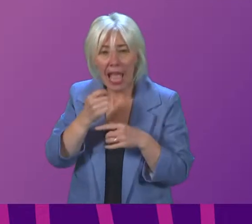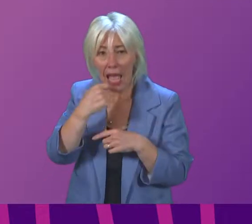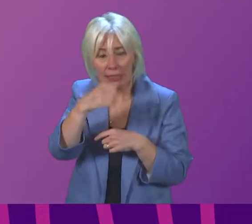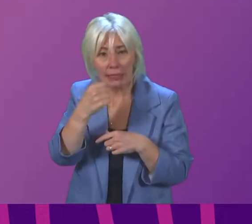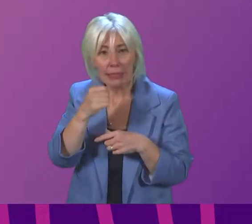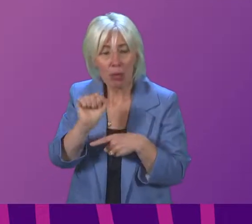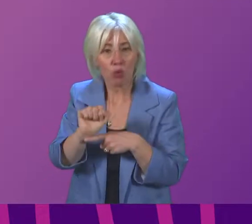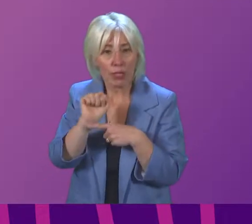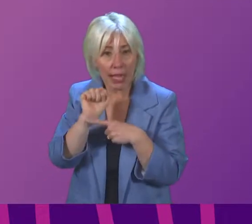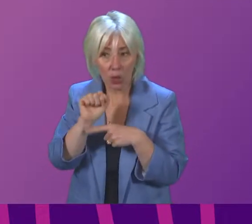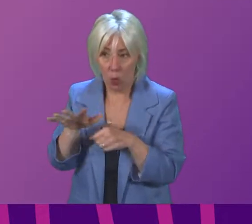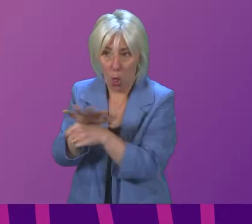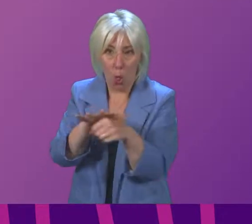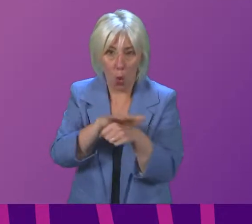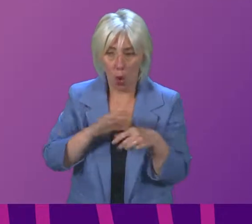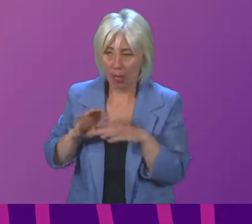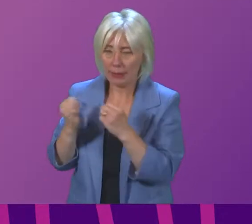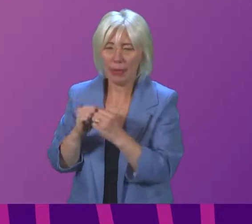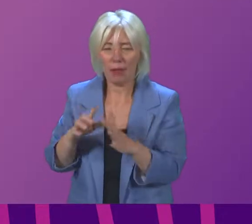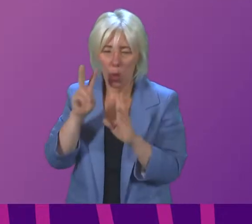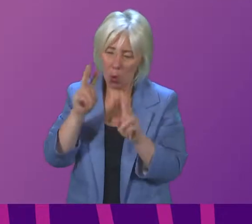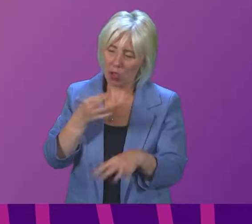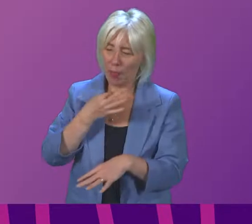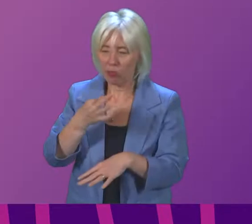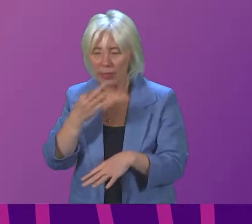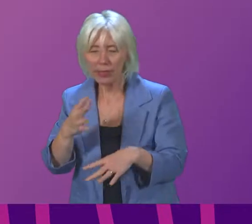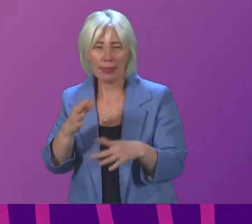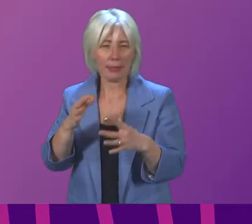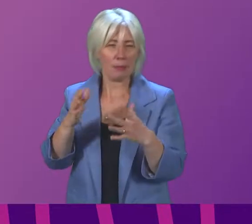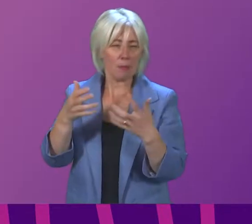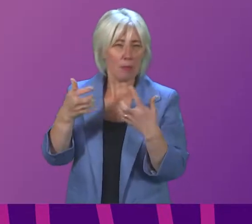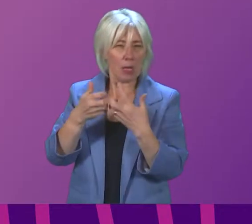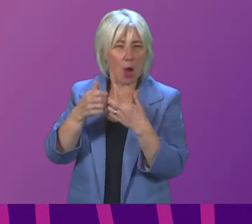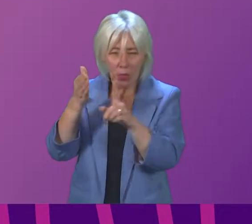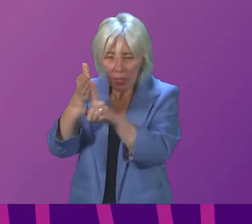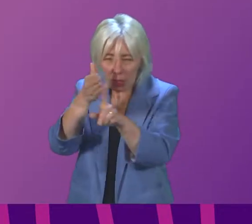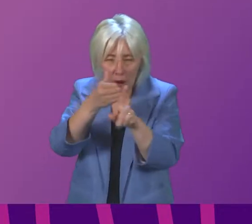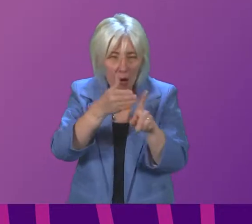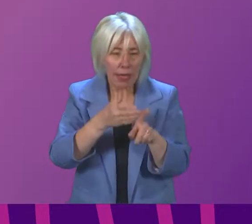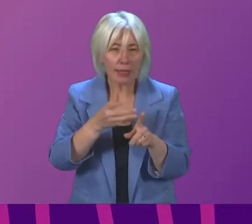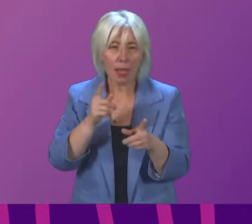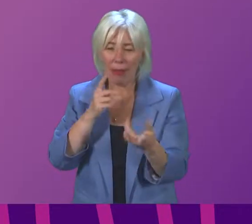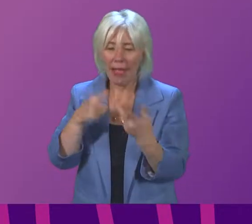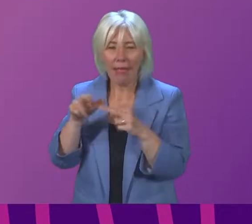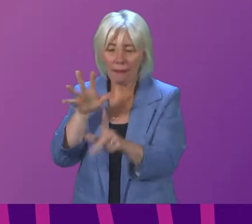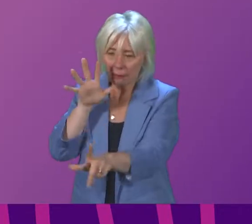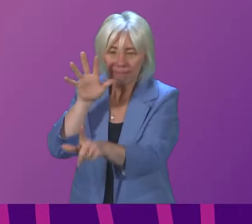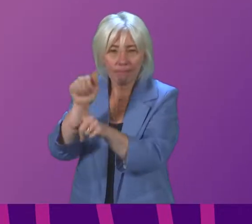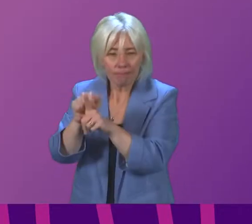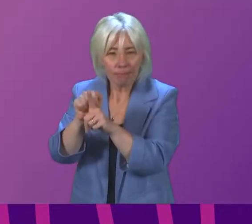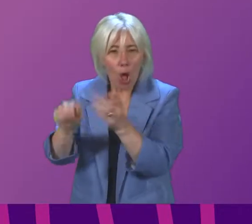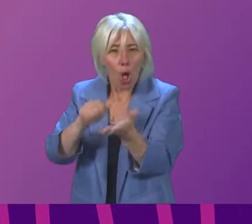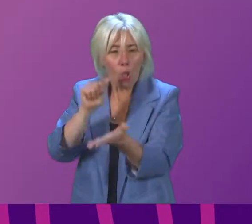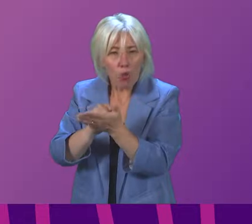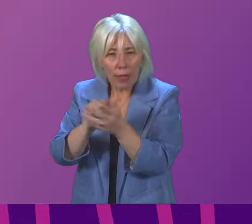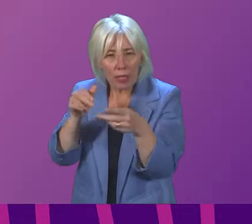health protection teams, work on a risk-based and targeted way to ensure that where there are cases identified, the right approach